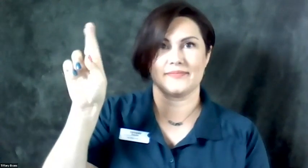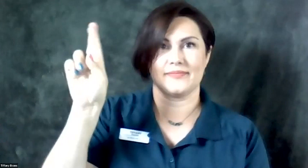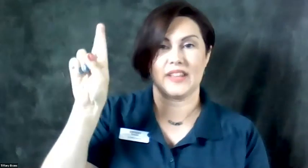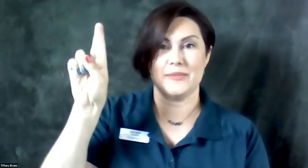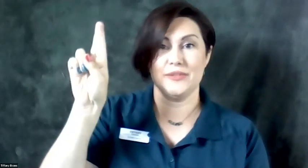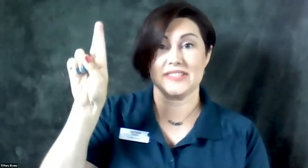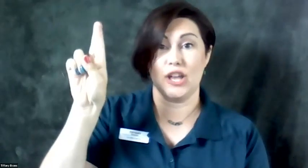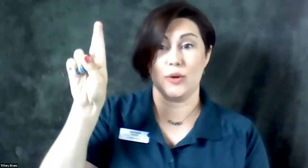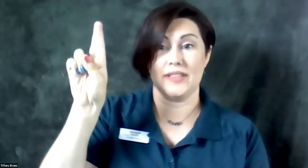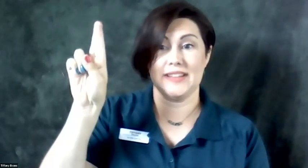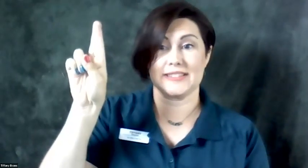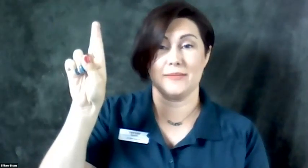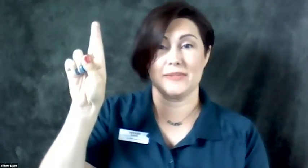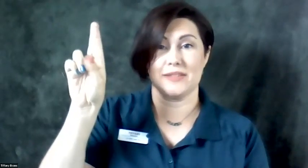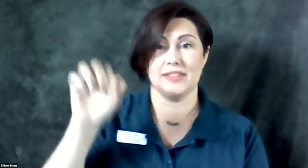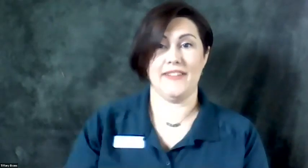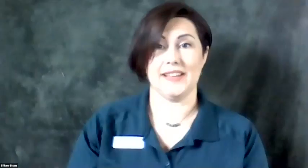And I'm going to do it slower this next time because I went a little fast